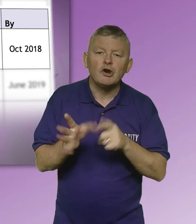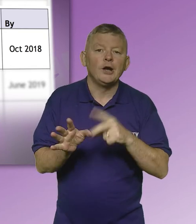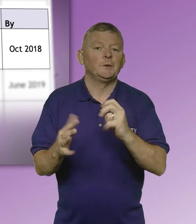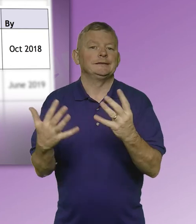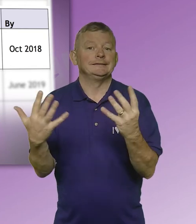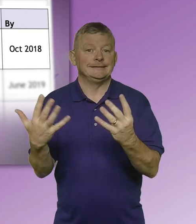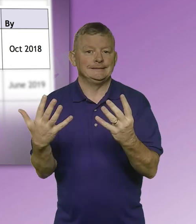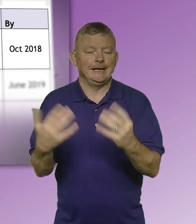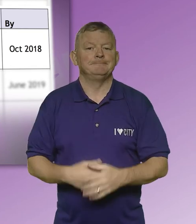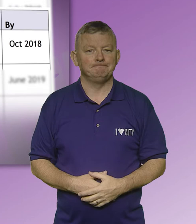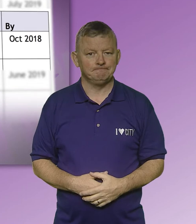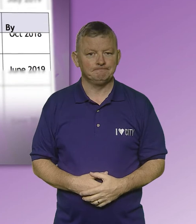July 2019 2019 March